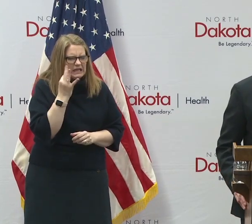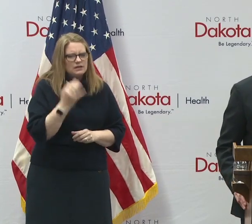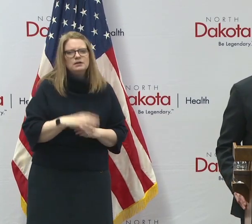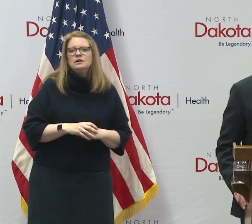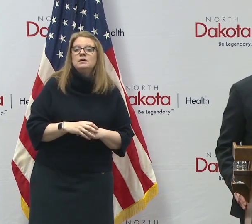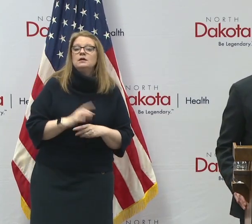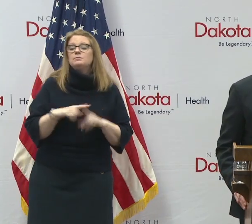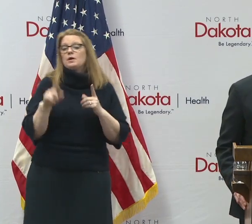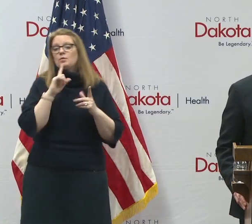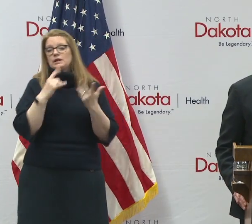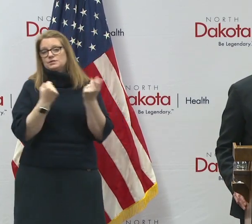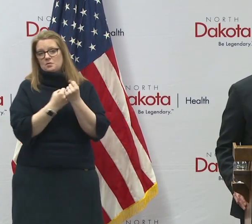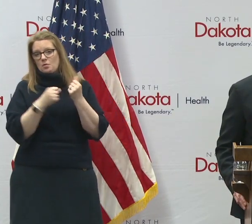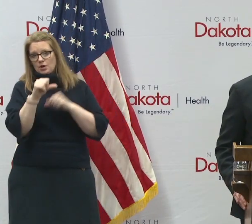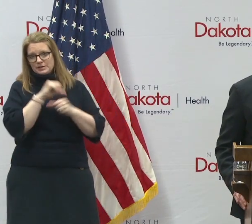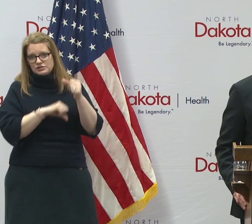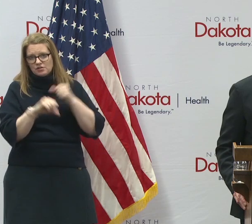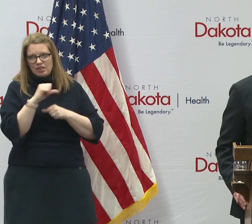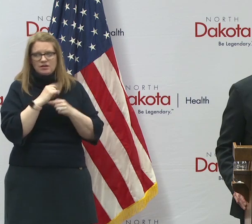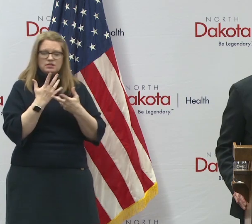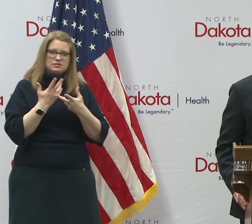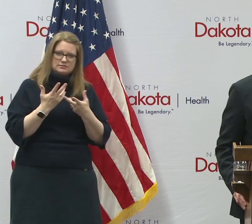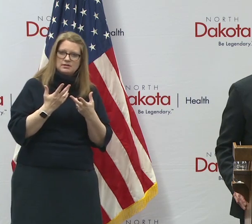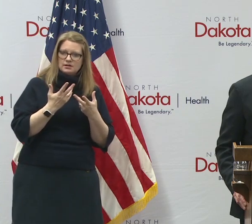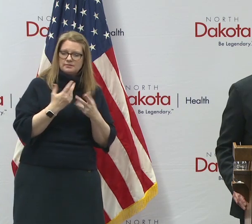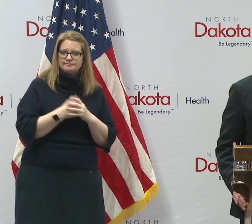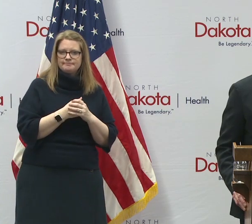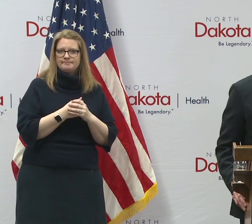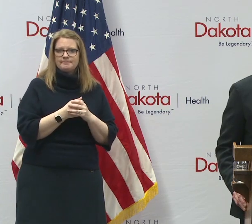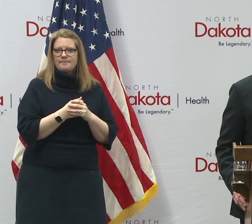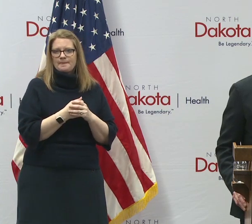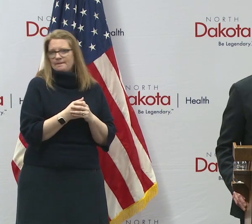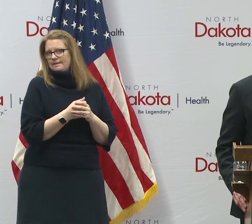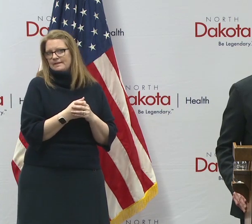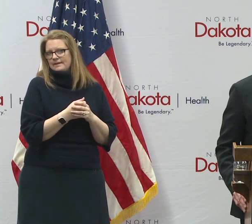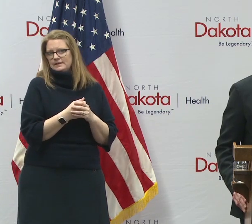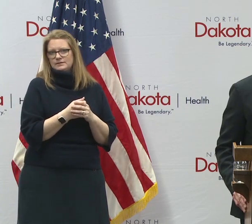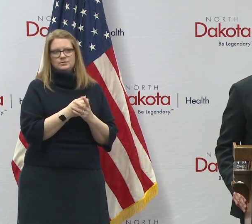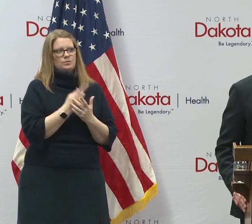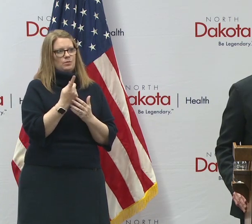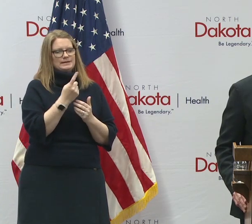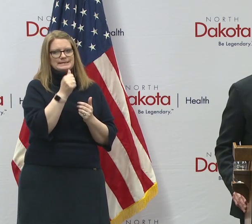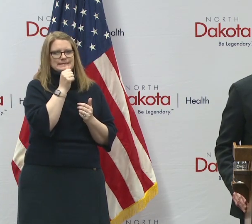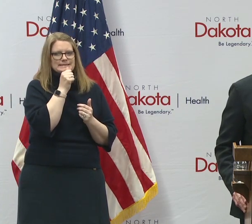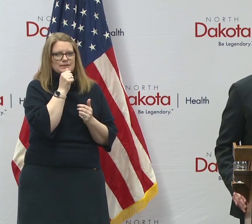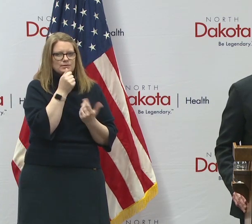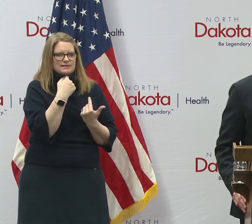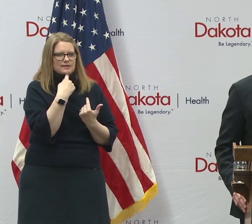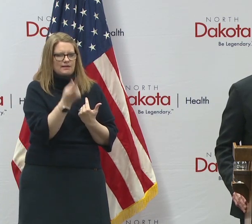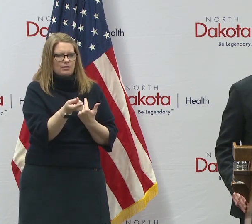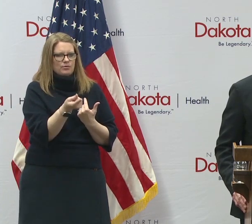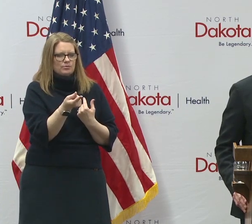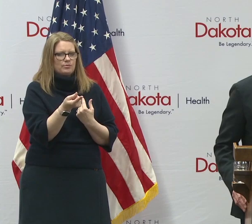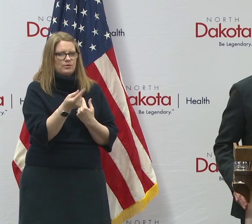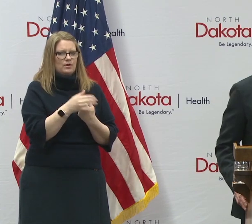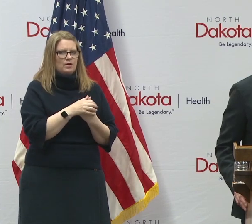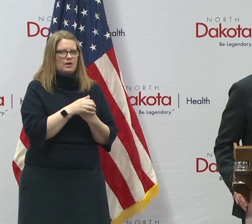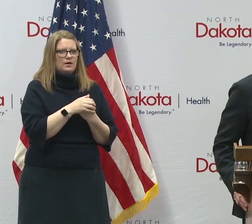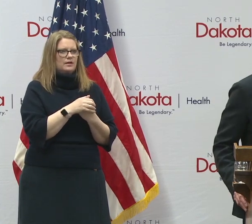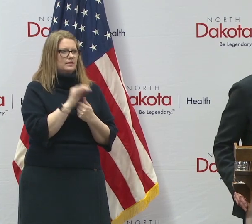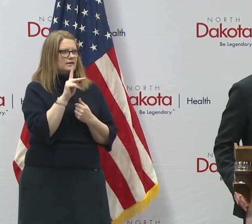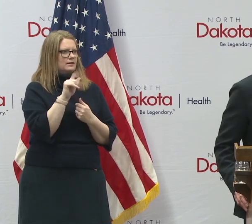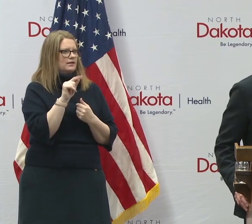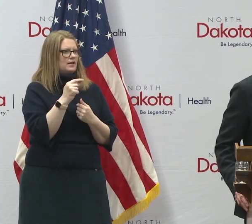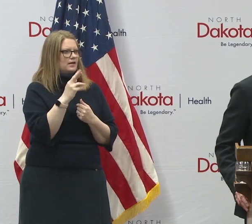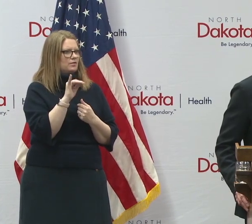in terms of supporting each other during a time of stress, one of the, uh, little secrets I'll share is that, uh, Catherine